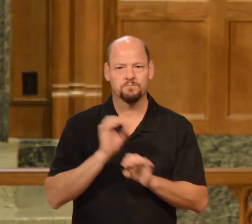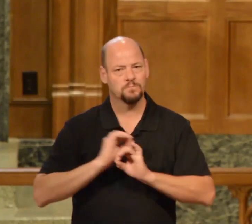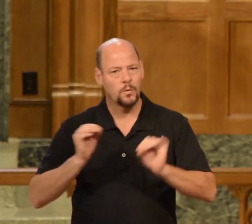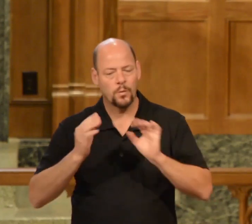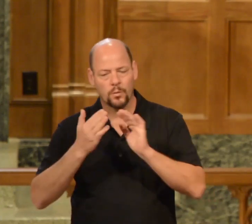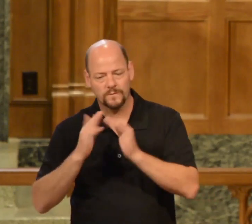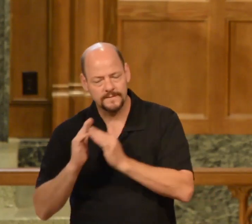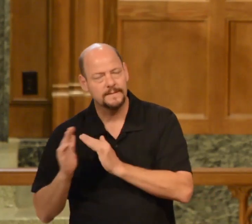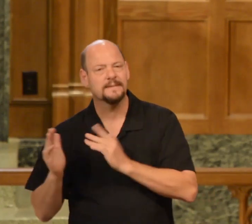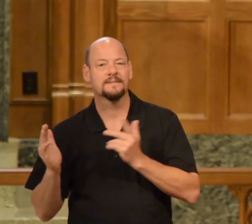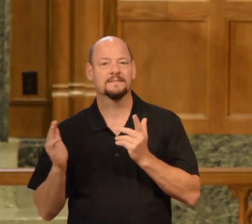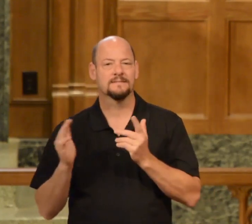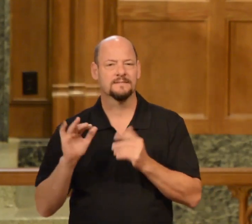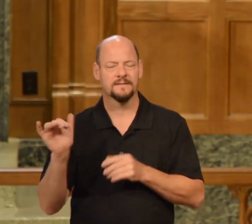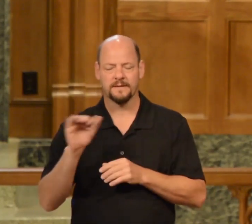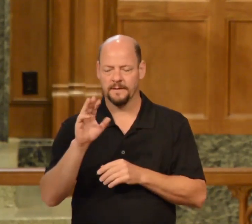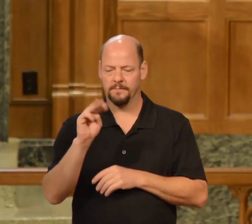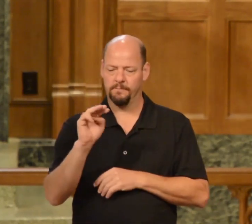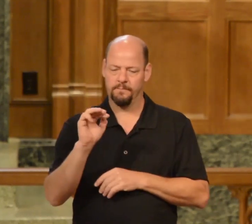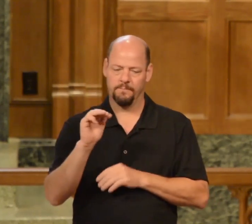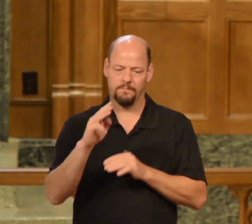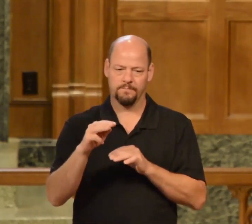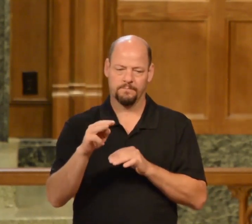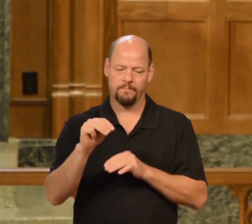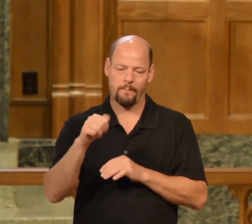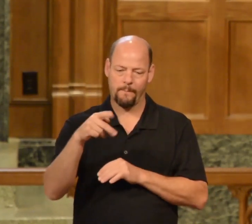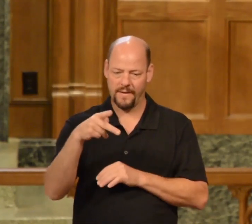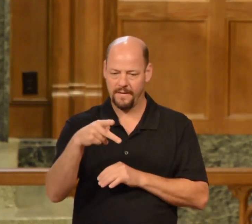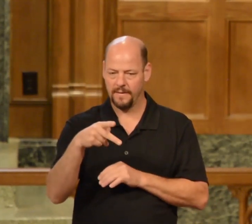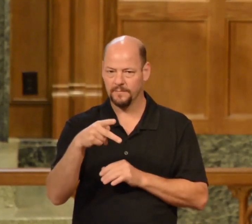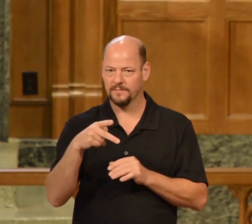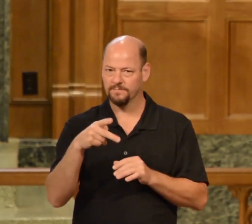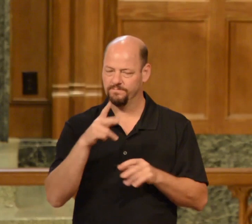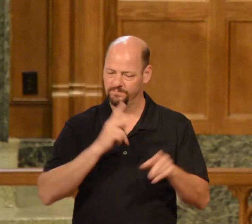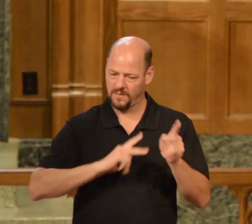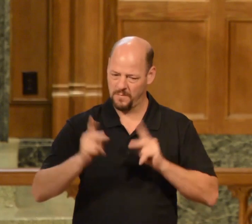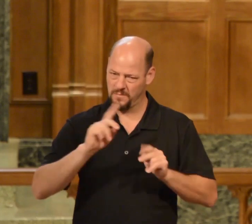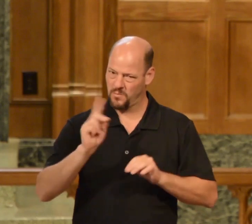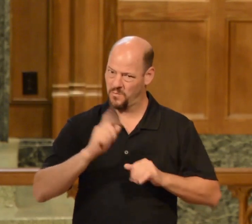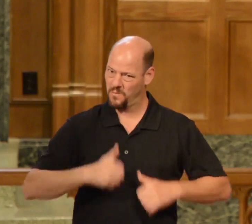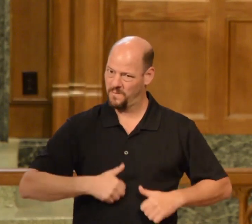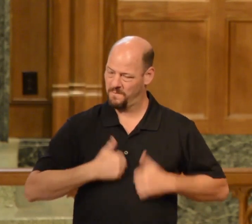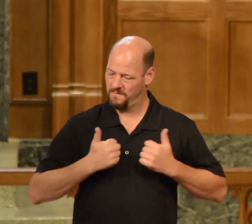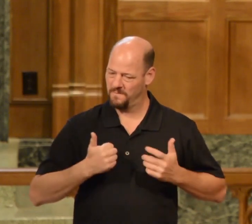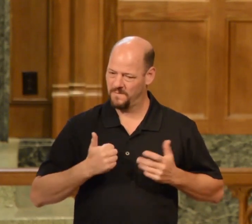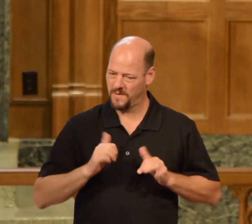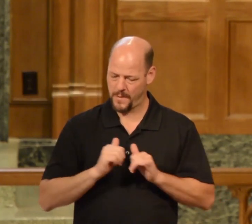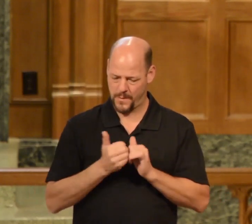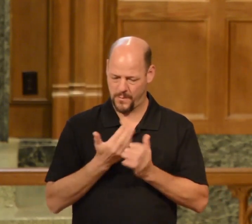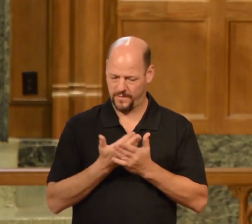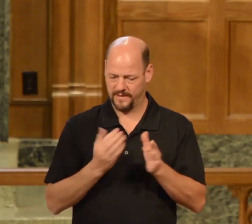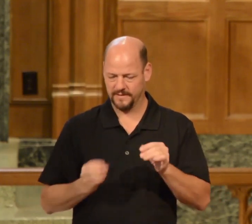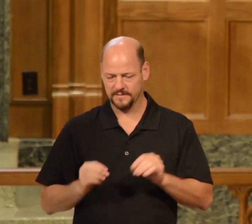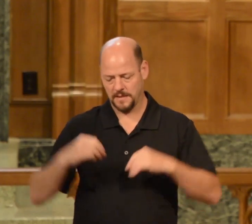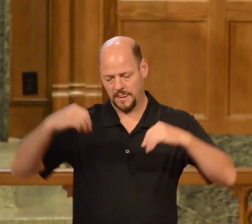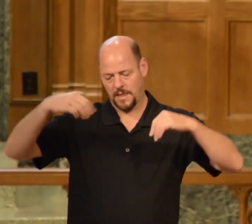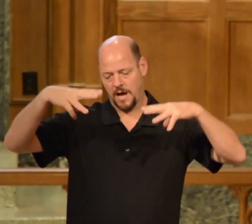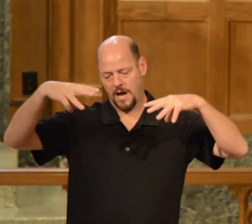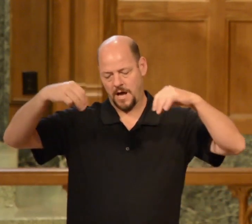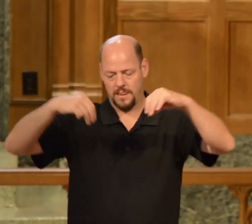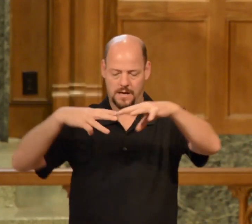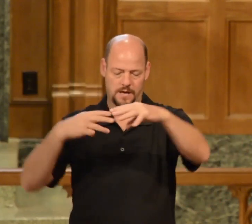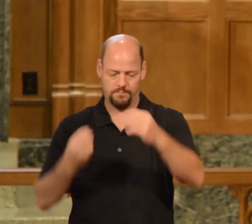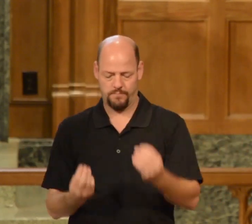civilization. That's where things are lit up. I saw a picture of it that contrasted